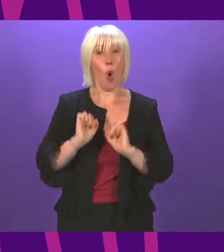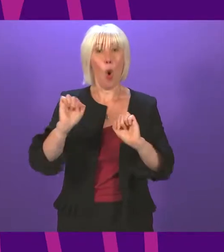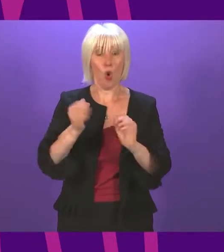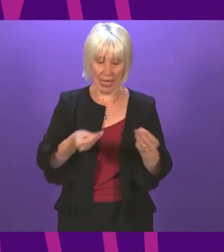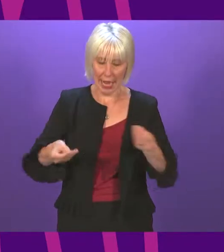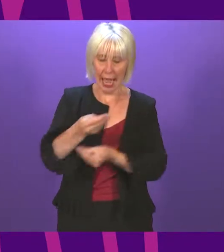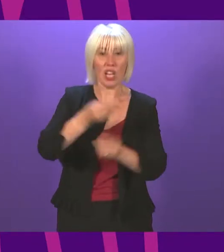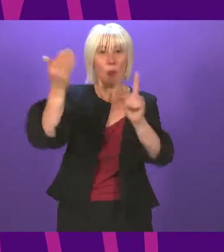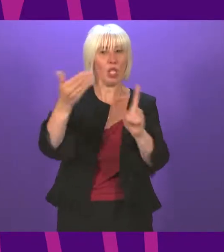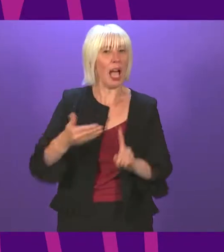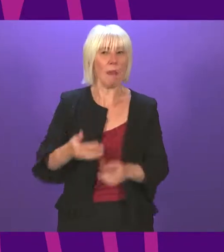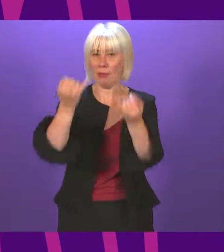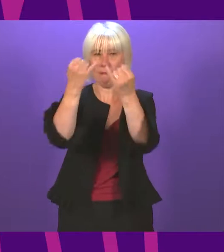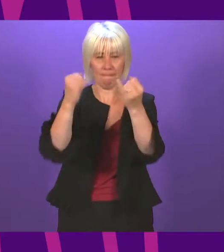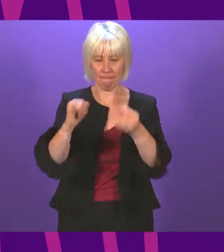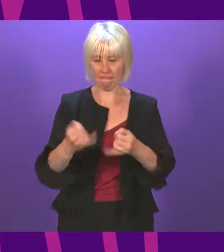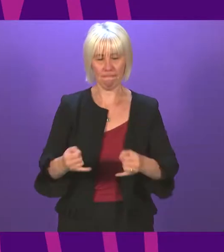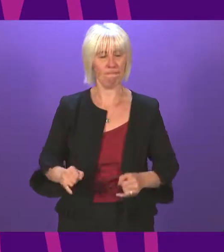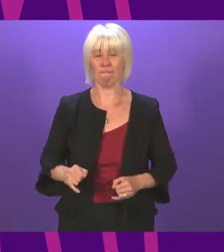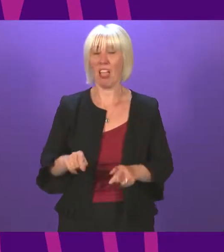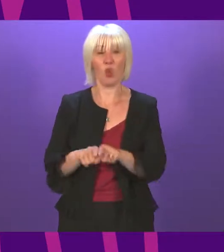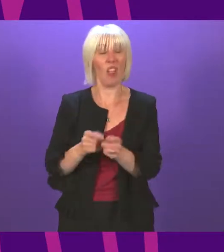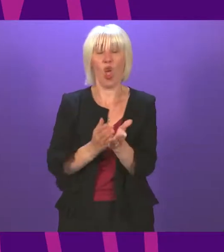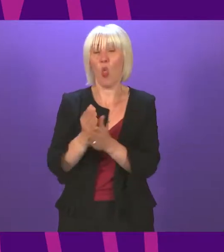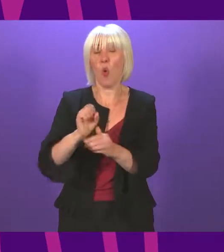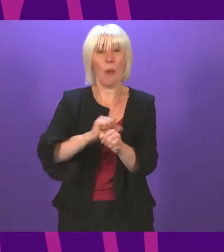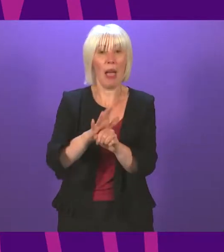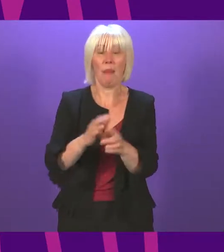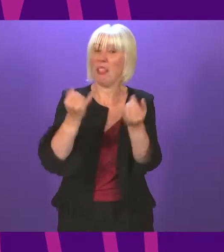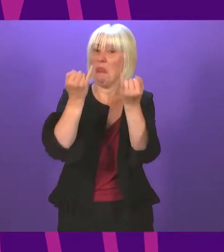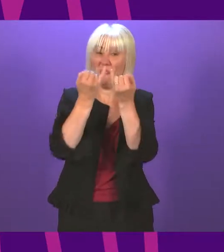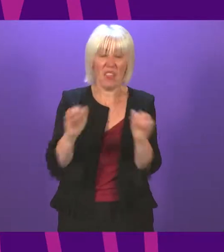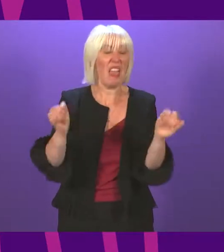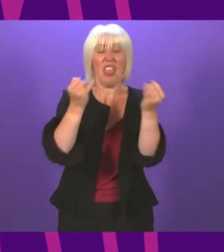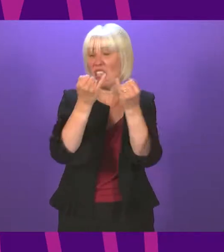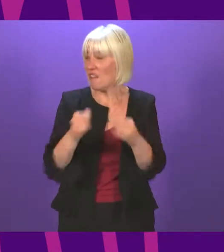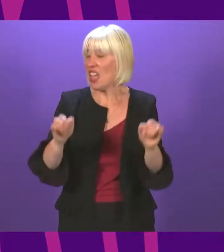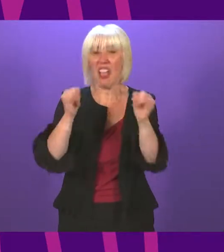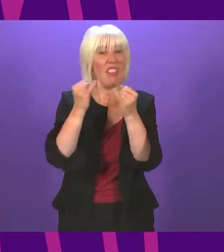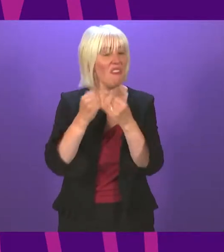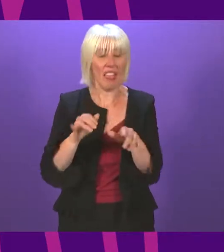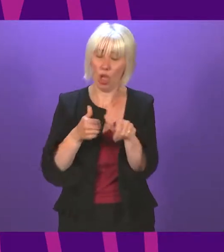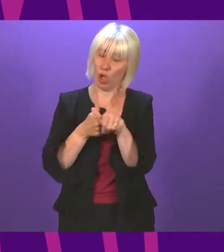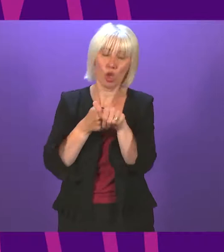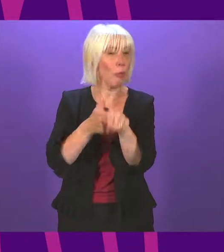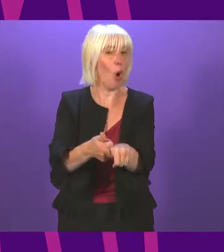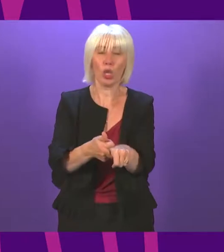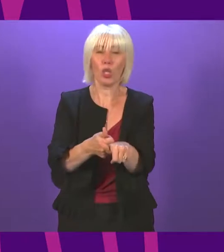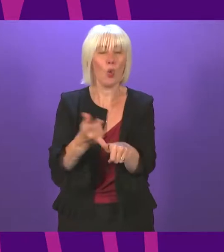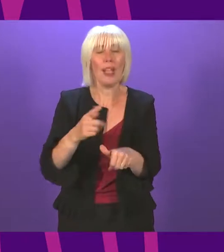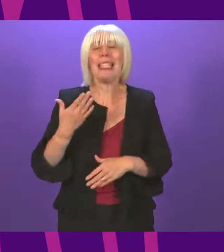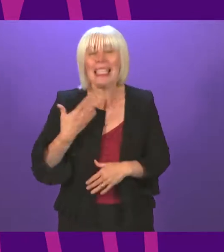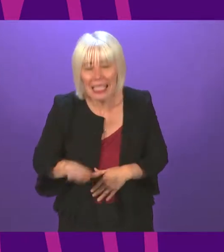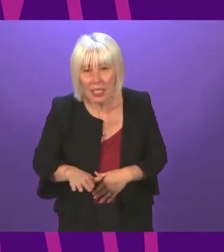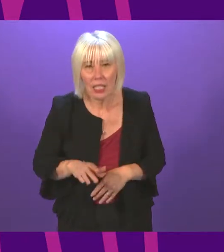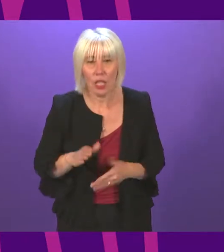targets. During the pandemic, as we all saw, repeated failures of ministers to deliver the support desperately needed